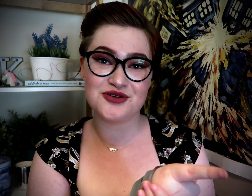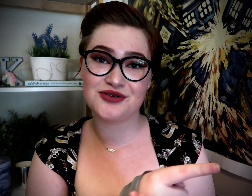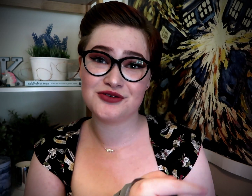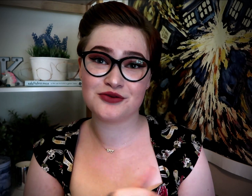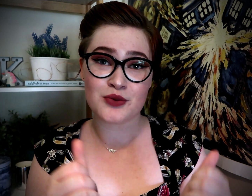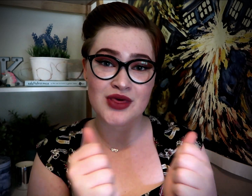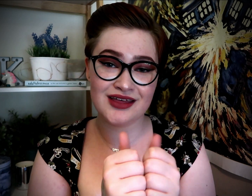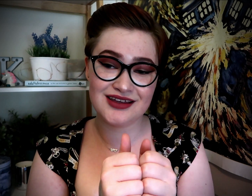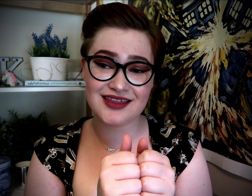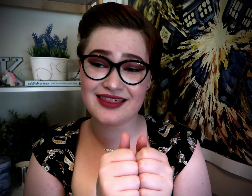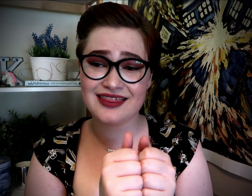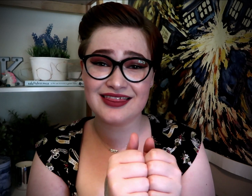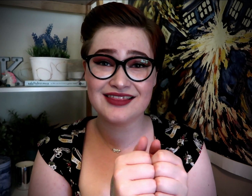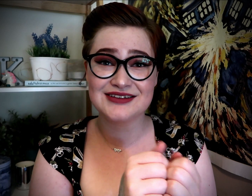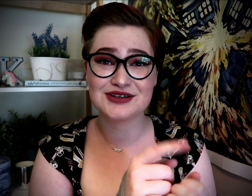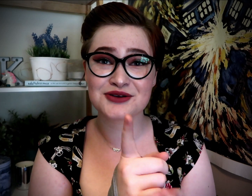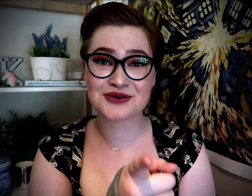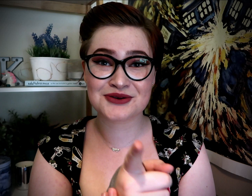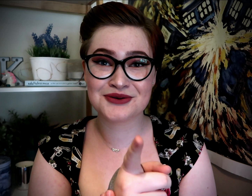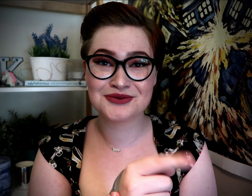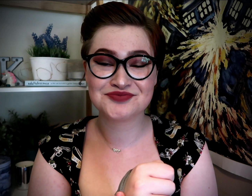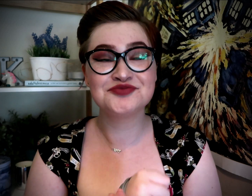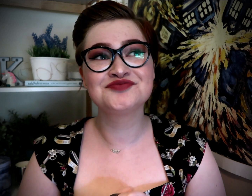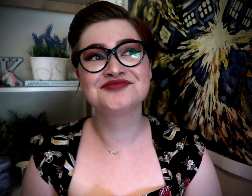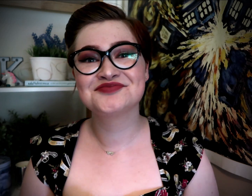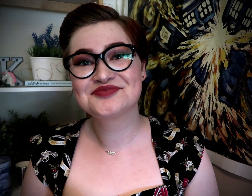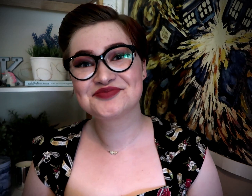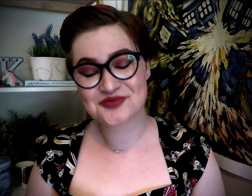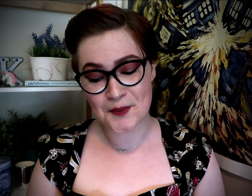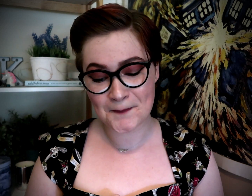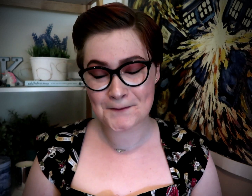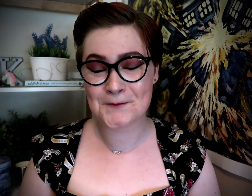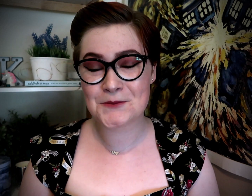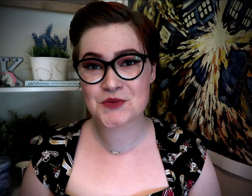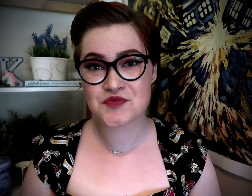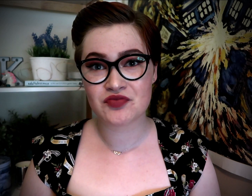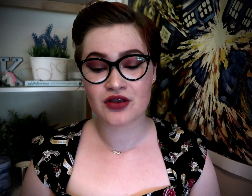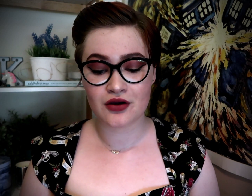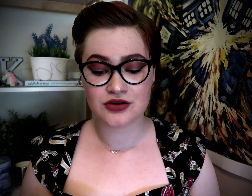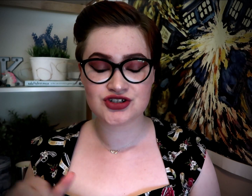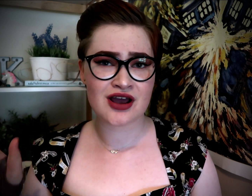with you Oh, shall